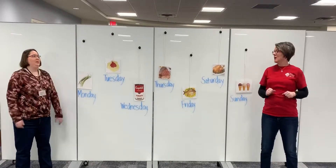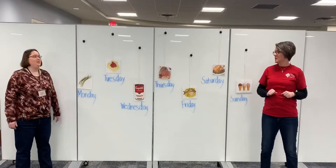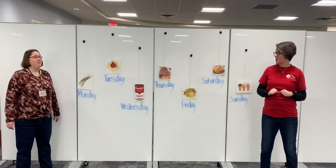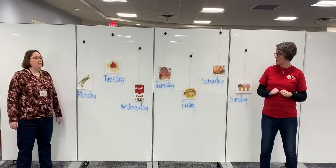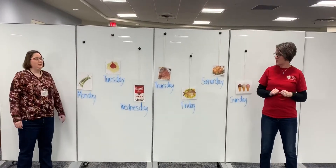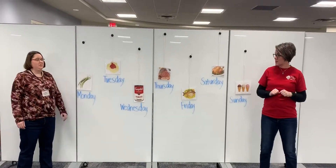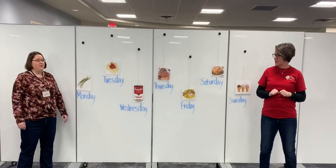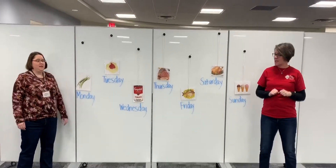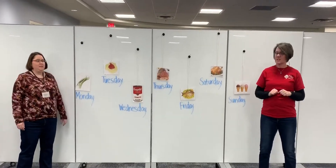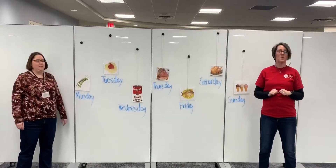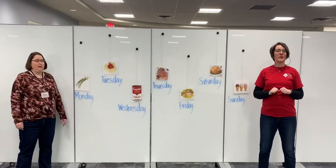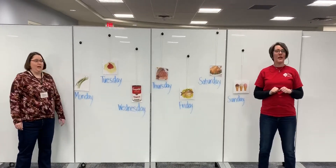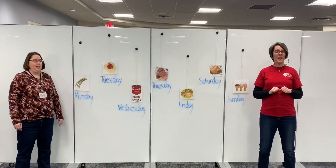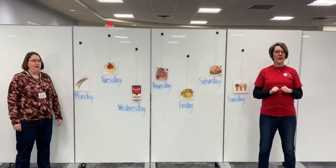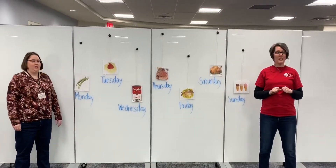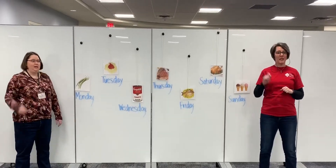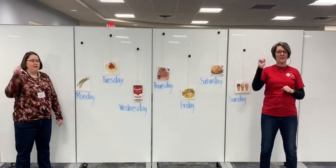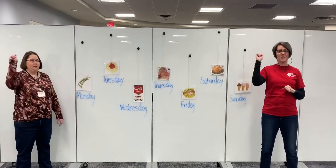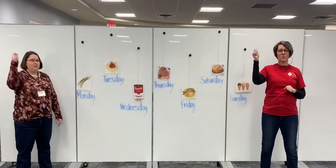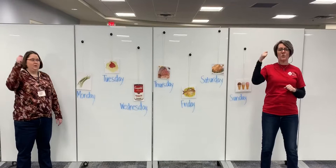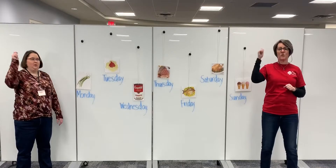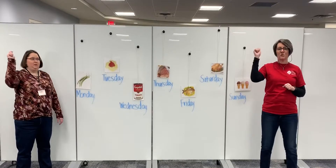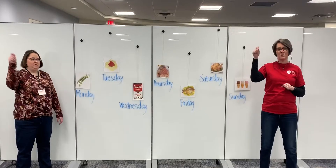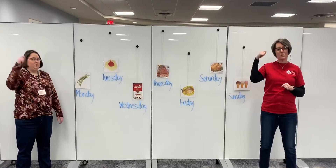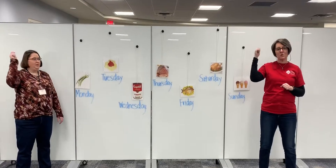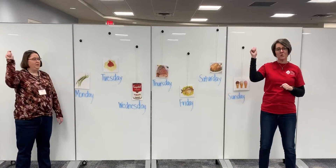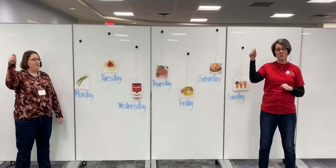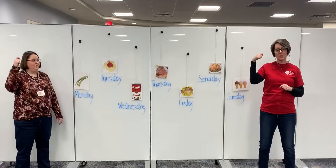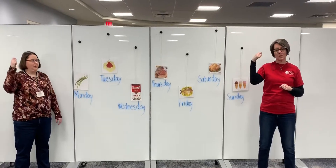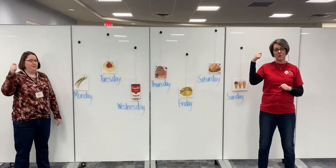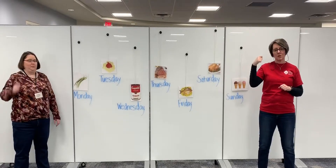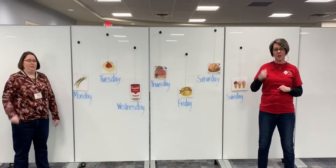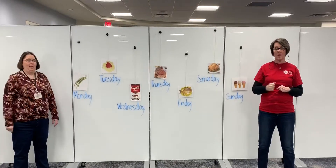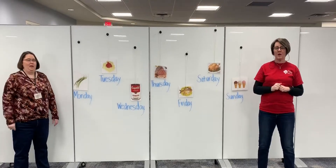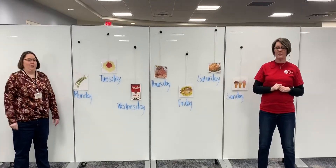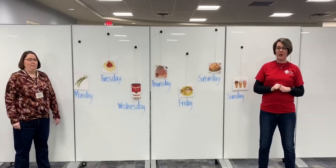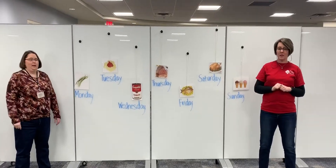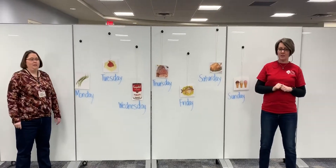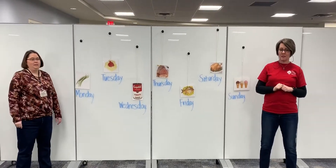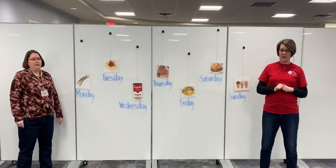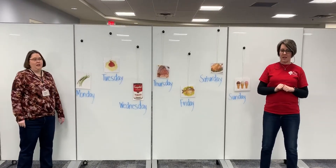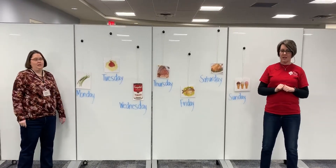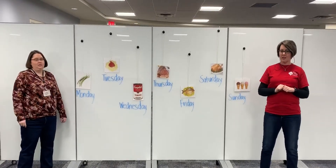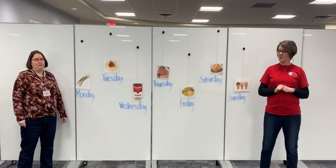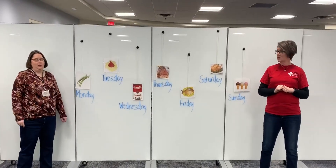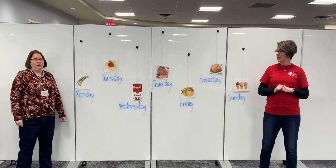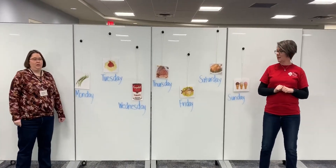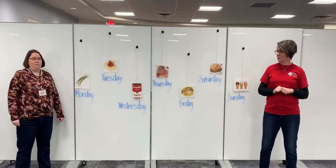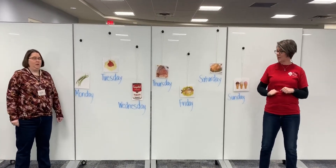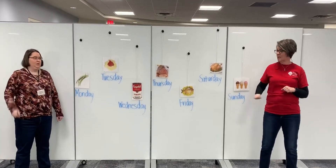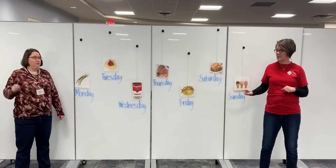Tuesday spaghetti. Twirl, twirl, twirl. Monday string beans.